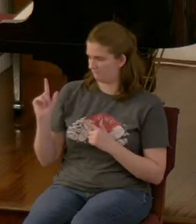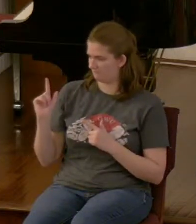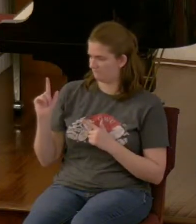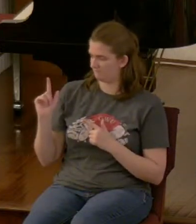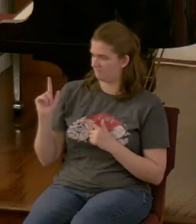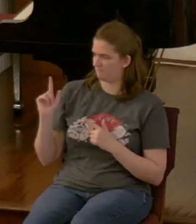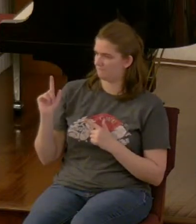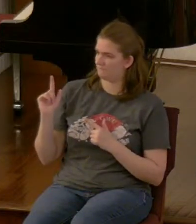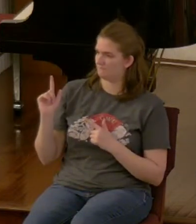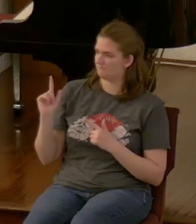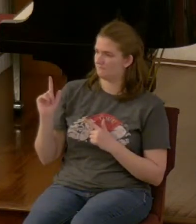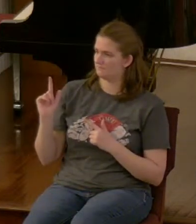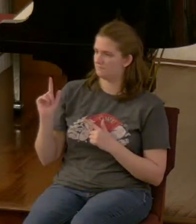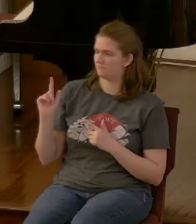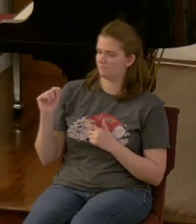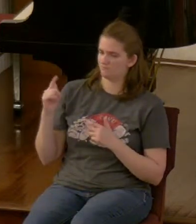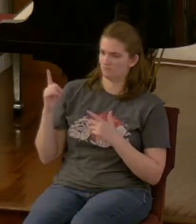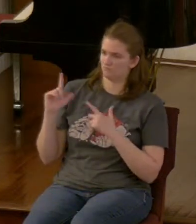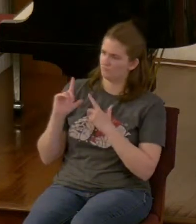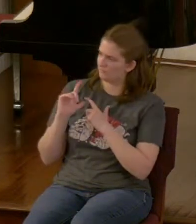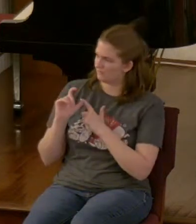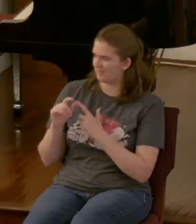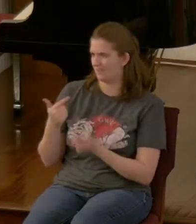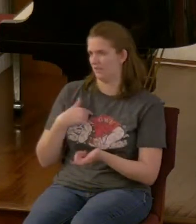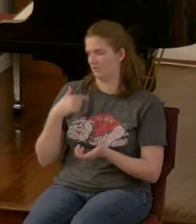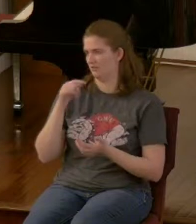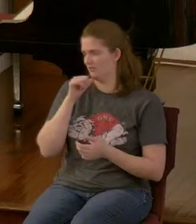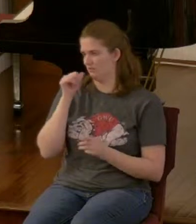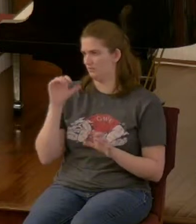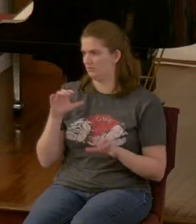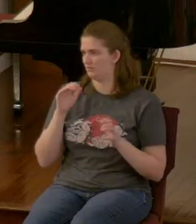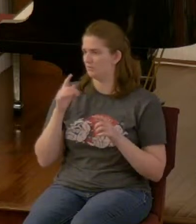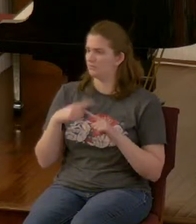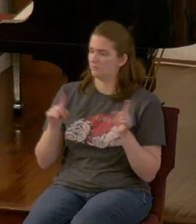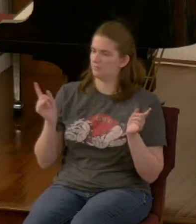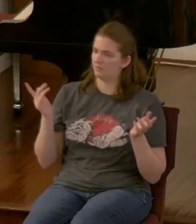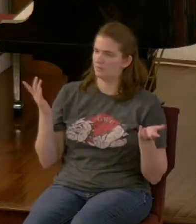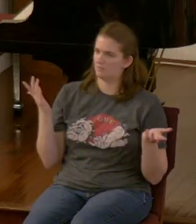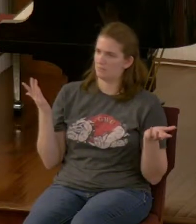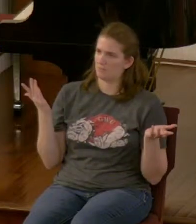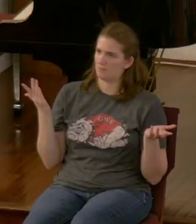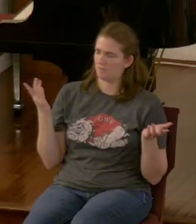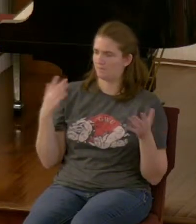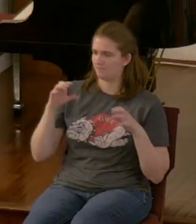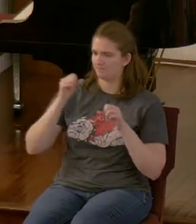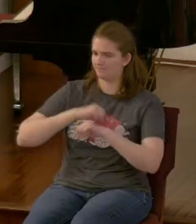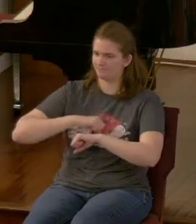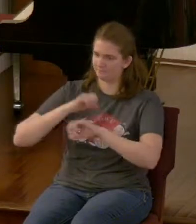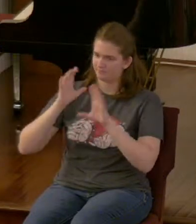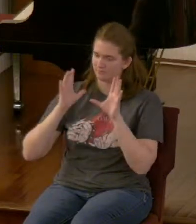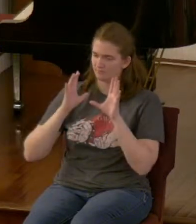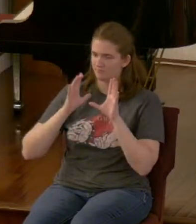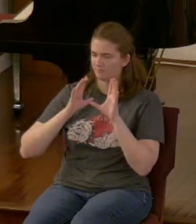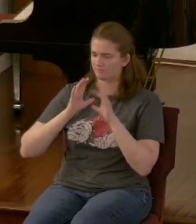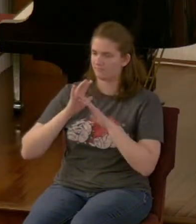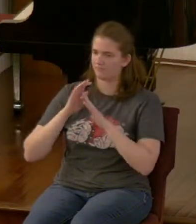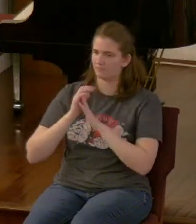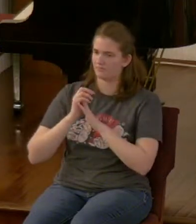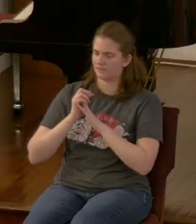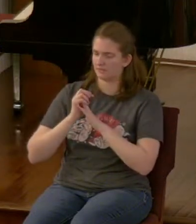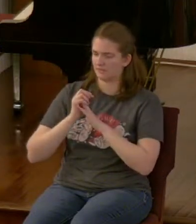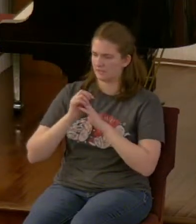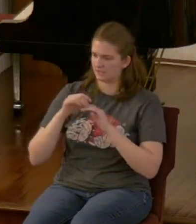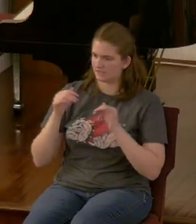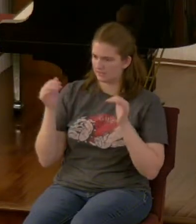and you're running I don't do this but say if you're running dogs on deer there's some